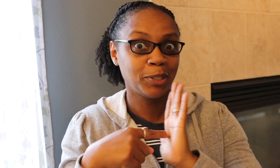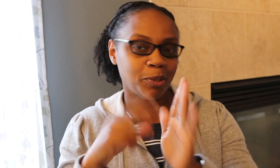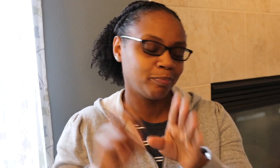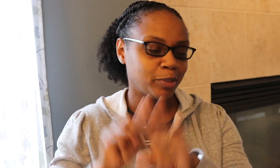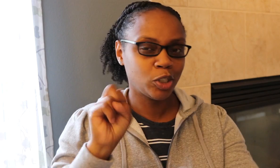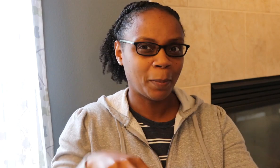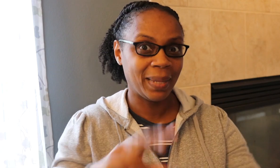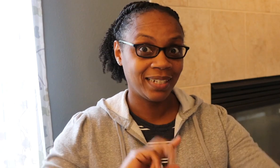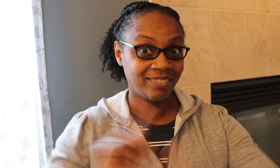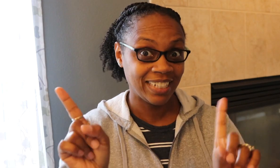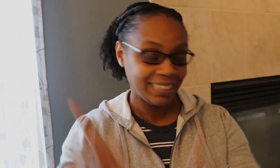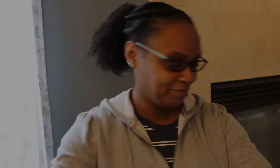So let's jump in.